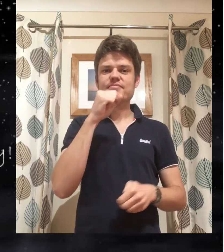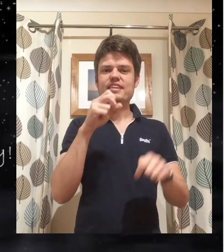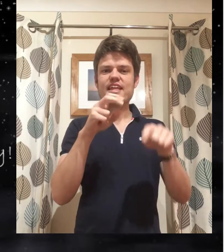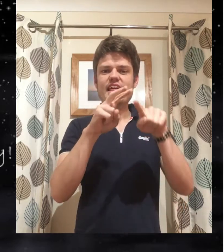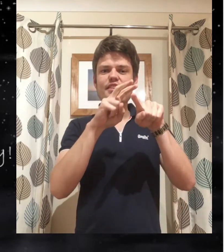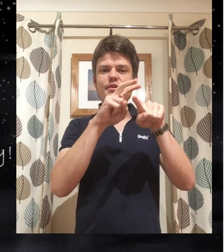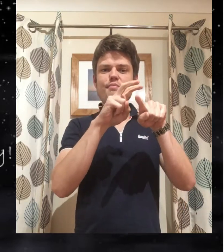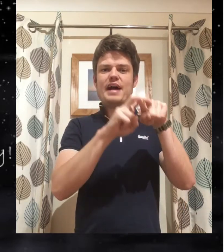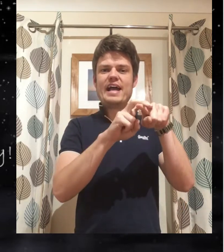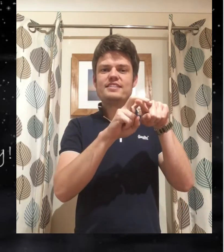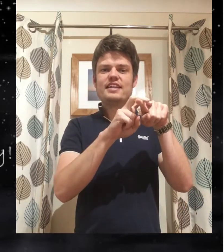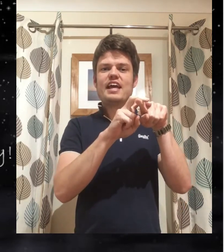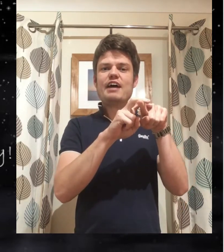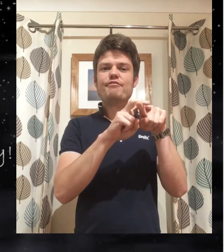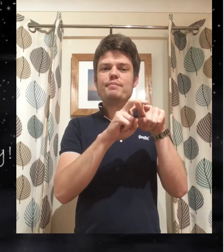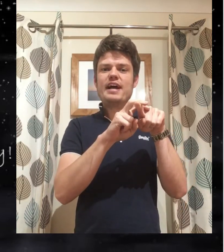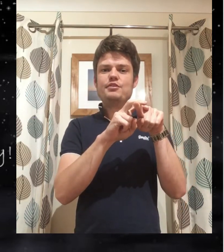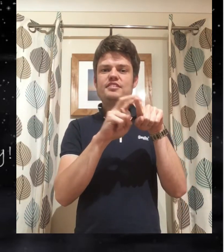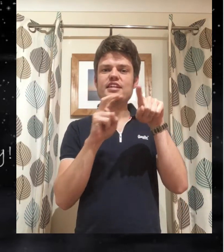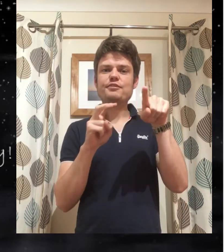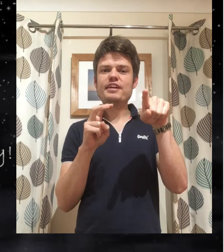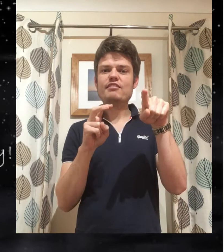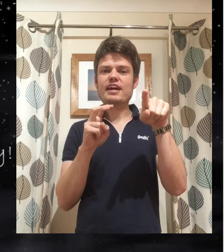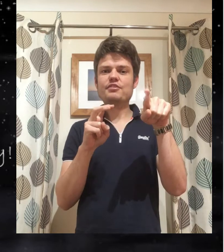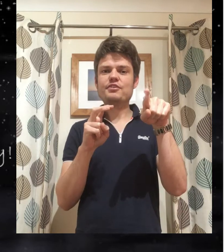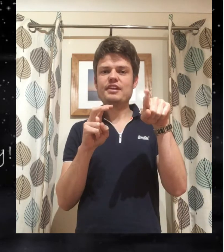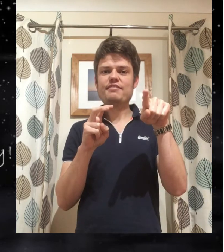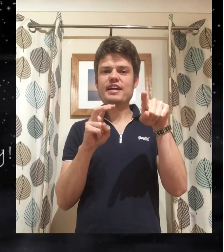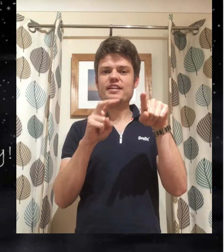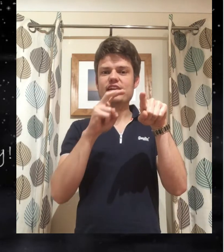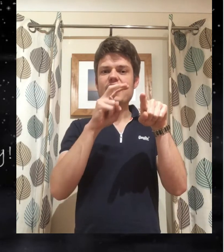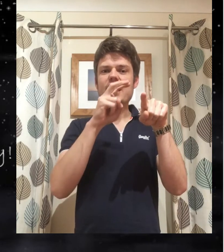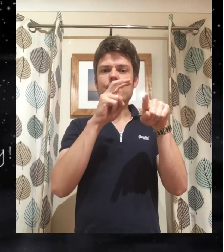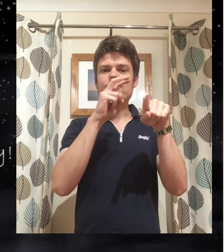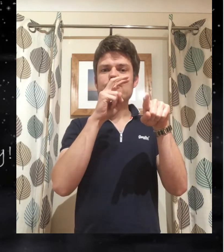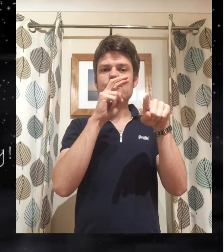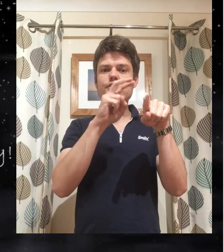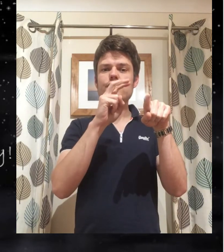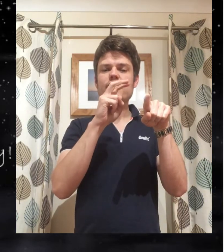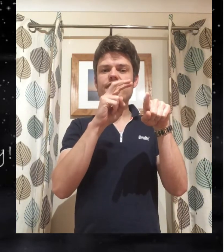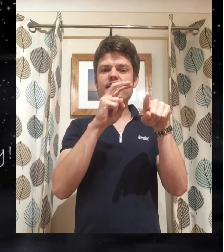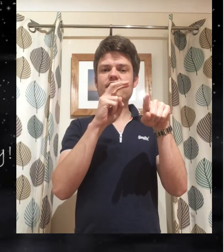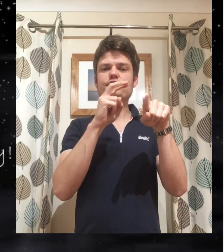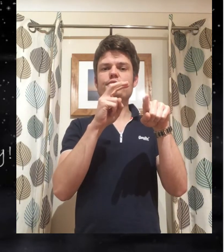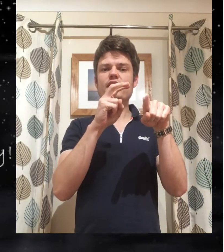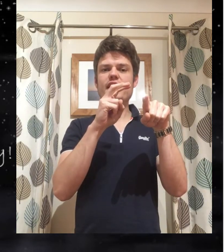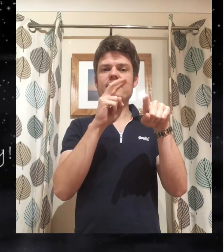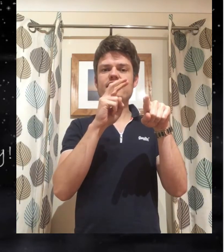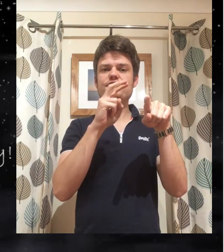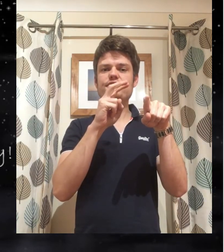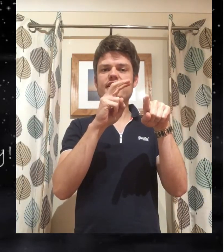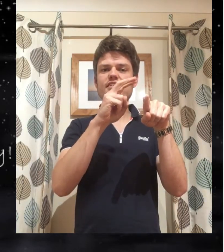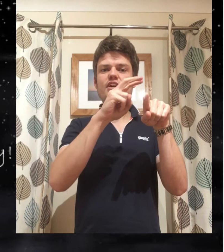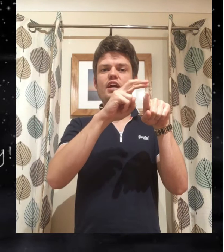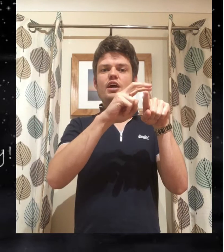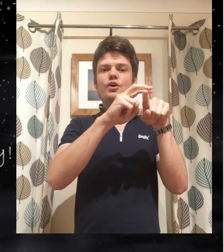the bat. And for the bat you stick your finger out on your left hand and put two fingers on your right hand,